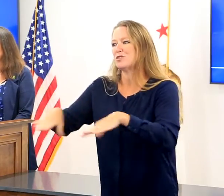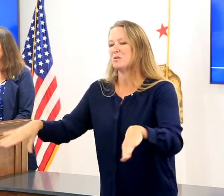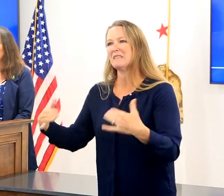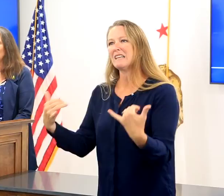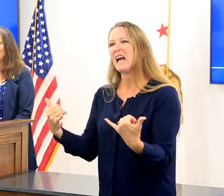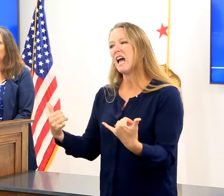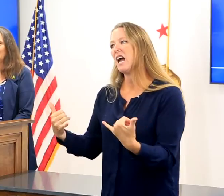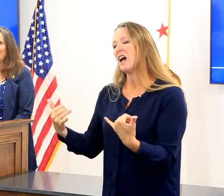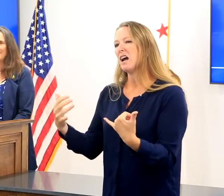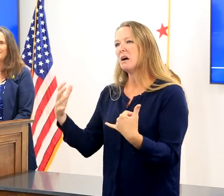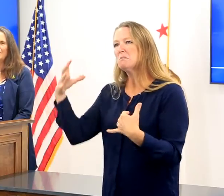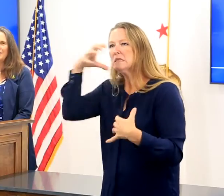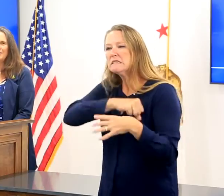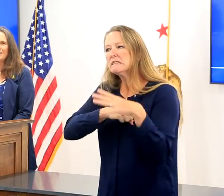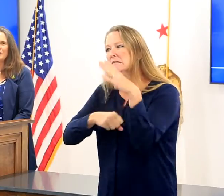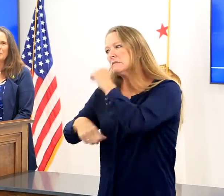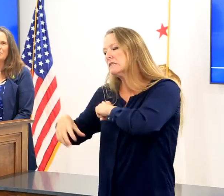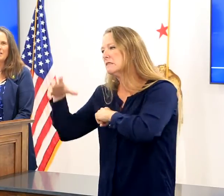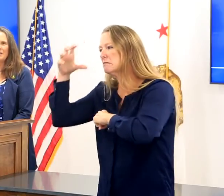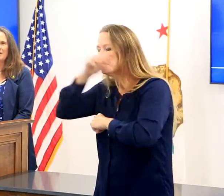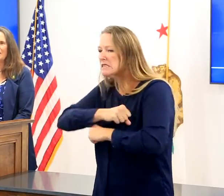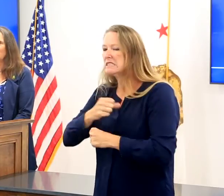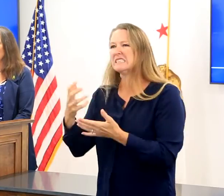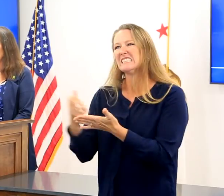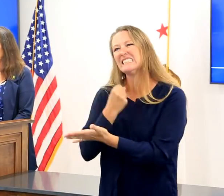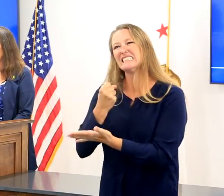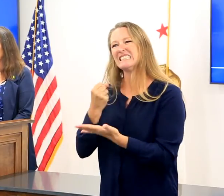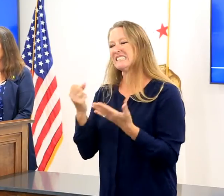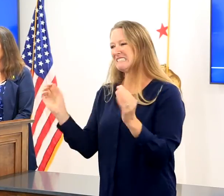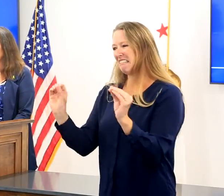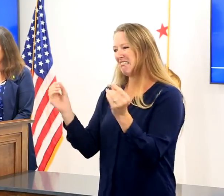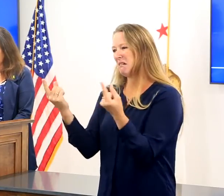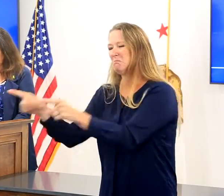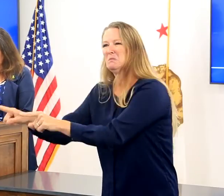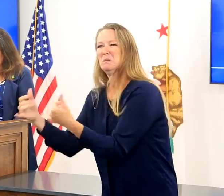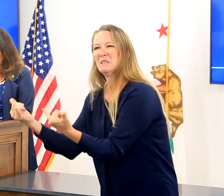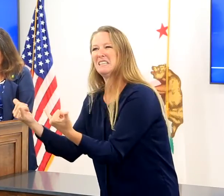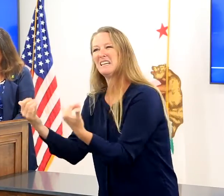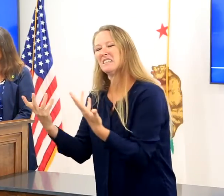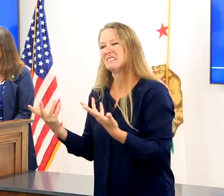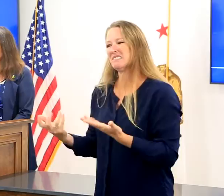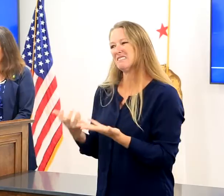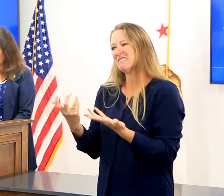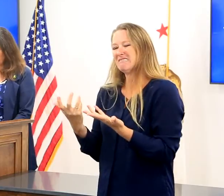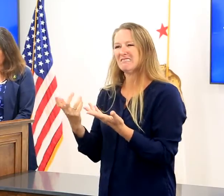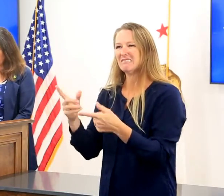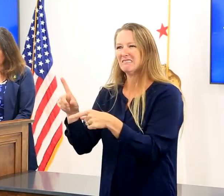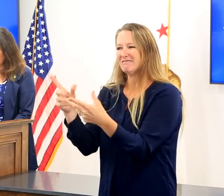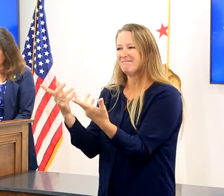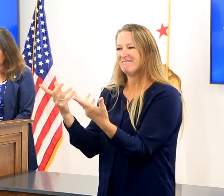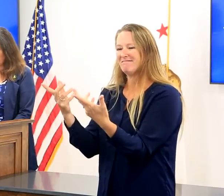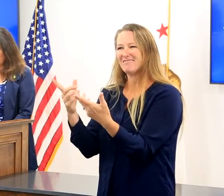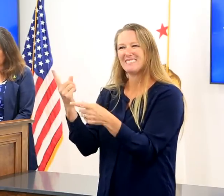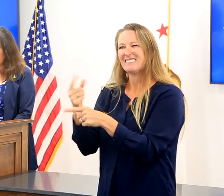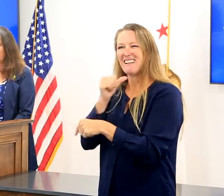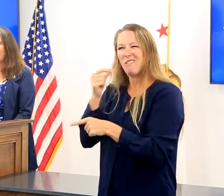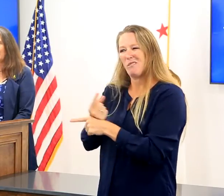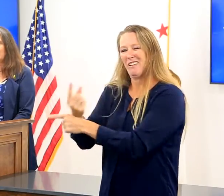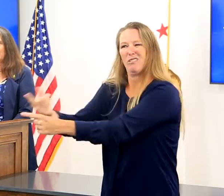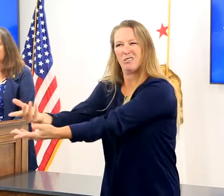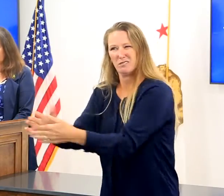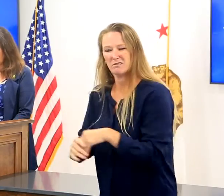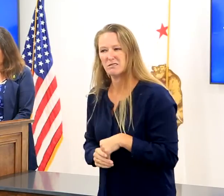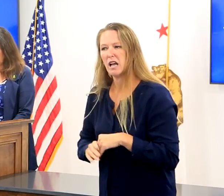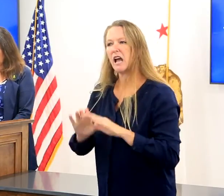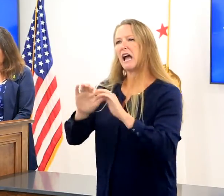quite a bit of their usual activities that they would have done in a regular school year. Each of you can help support your youth locally by